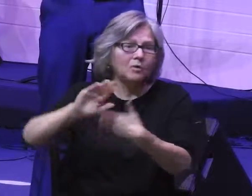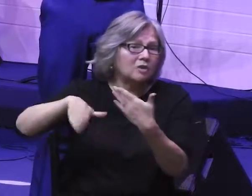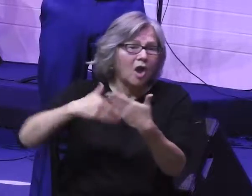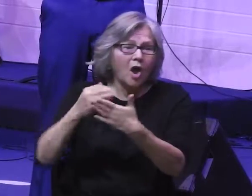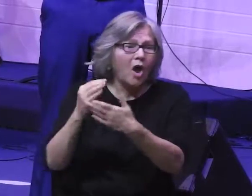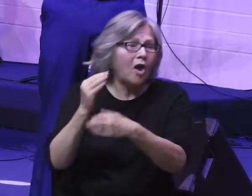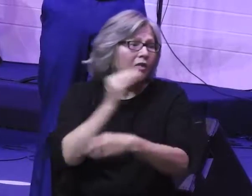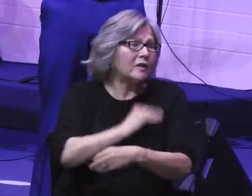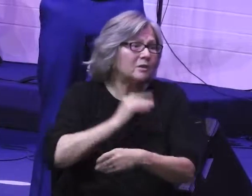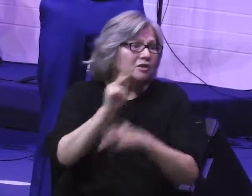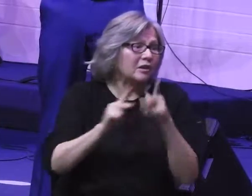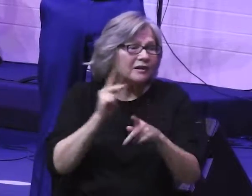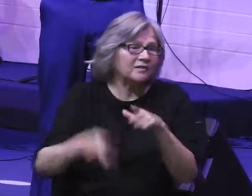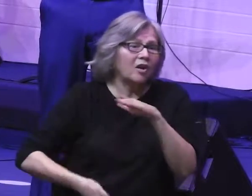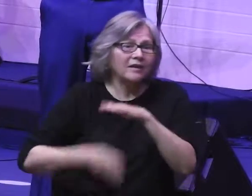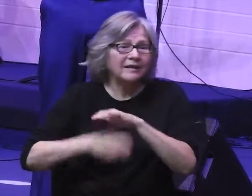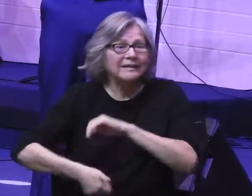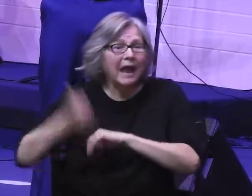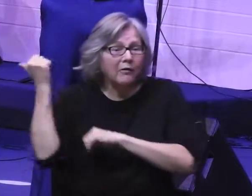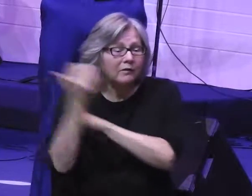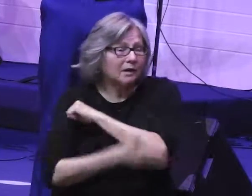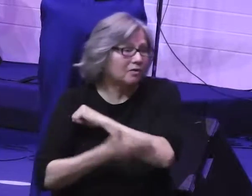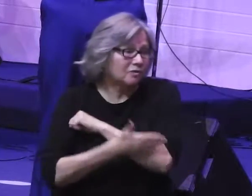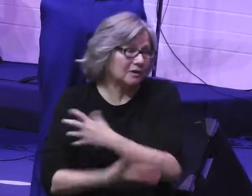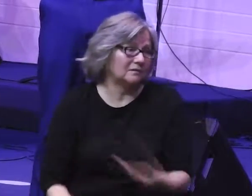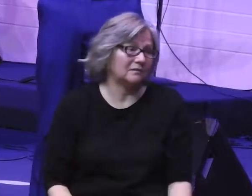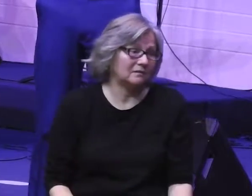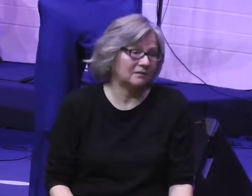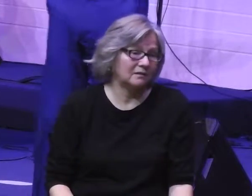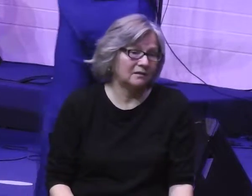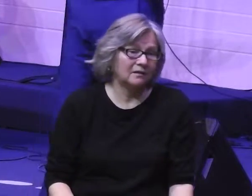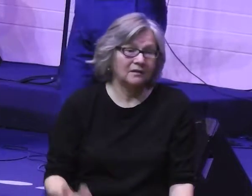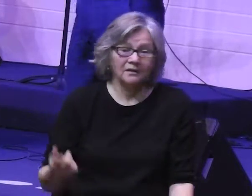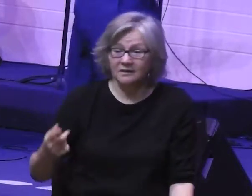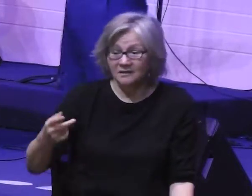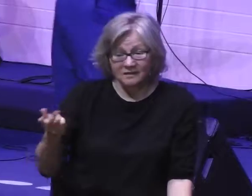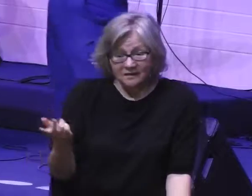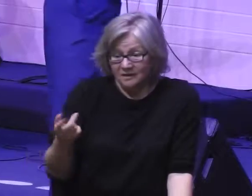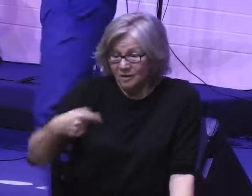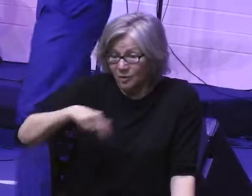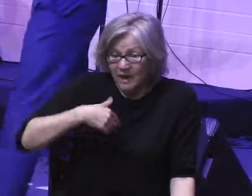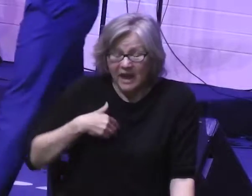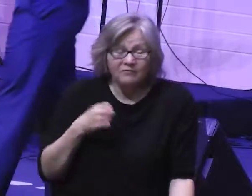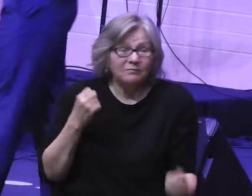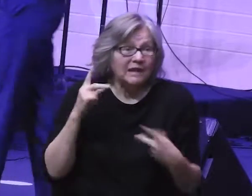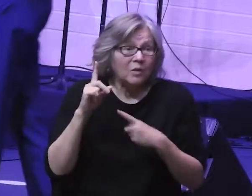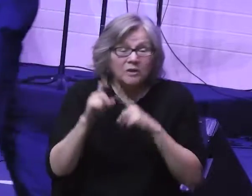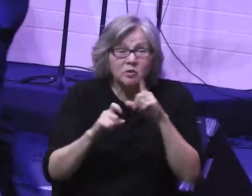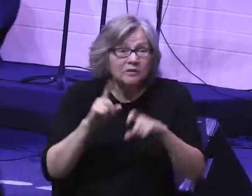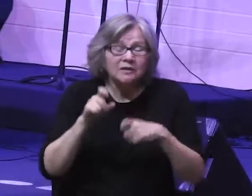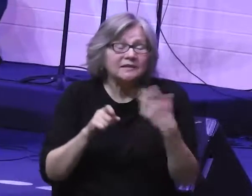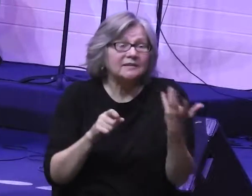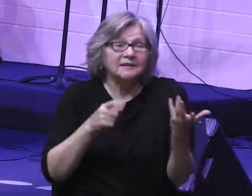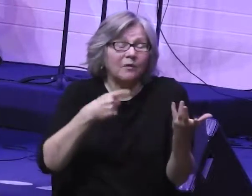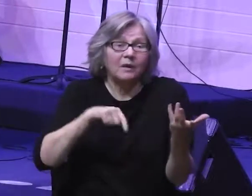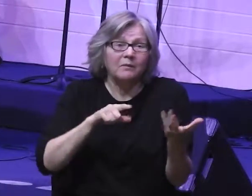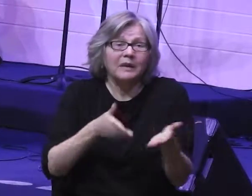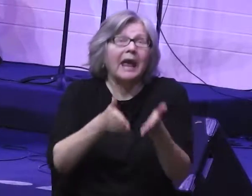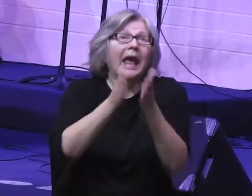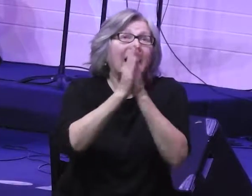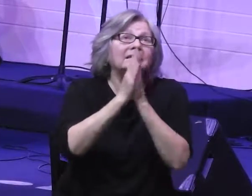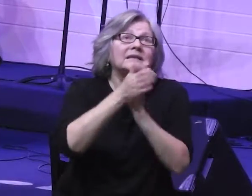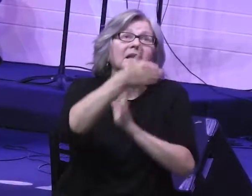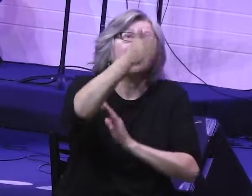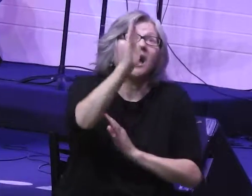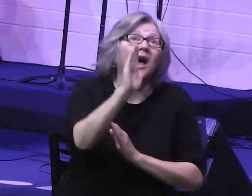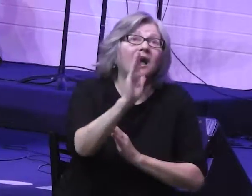that have been working among them have now been kicked out of the country. They said, we've got all kinds of questions that we've been